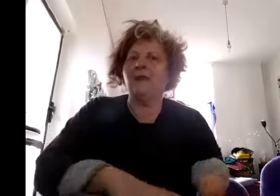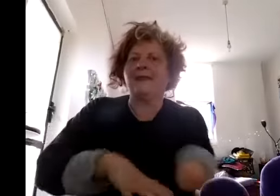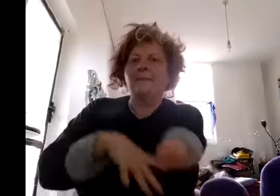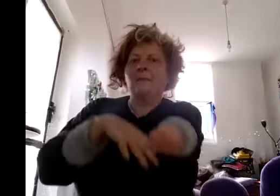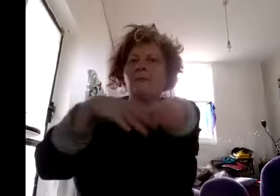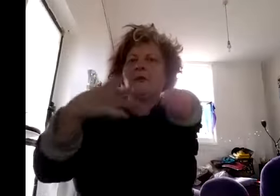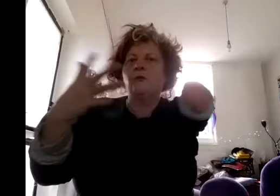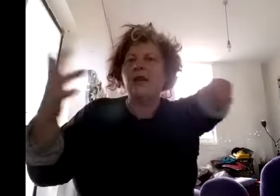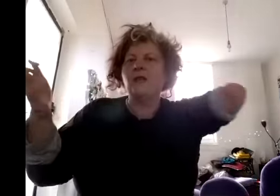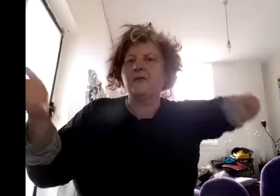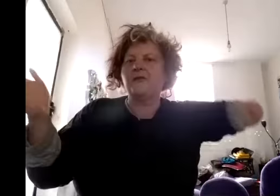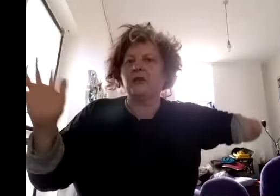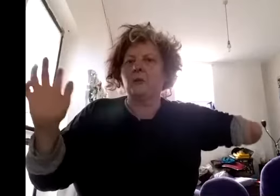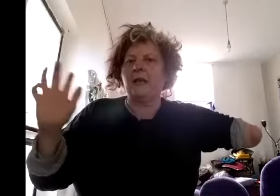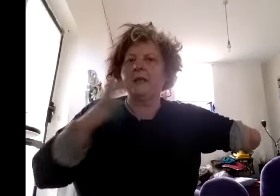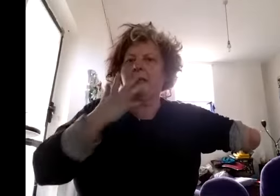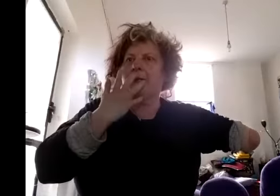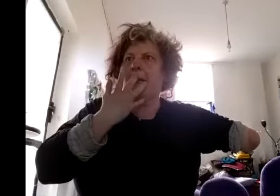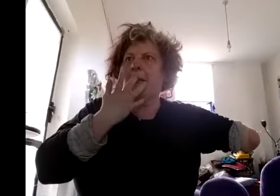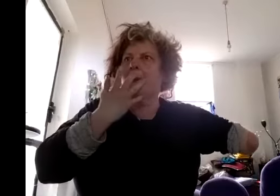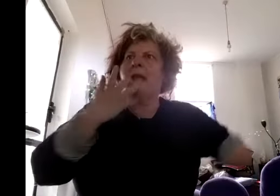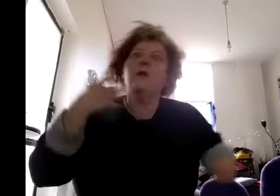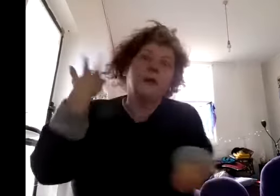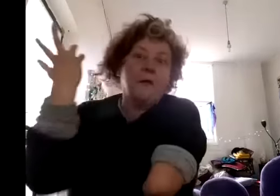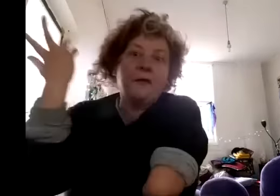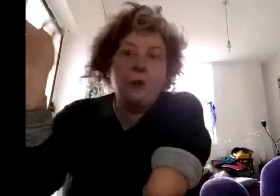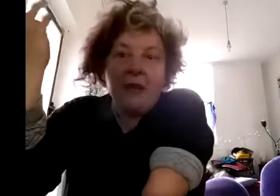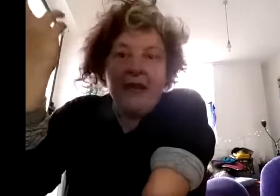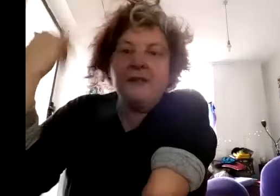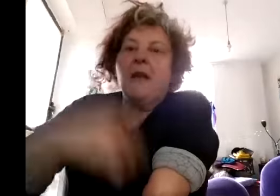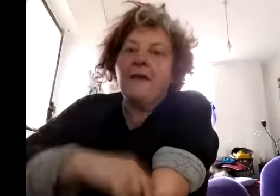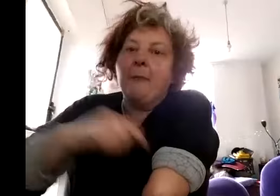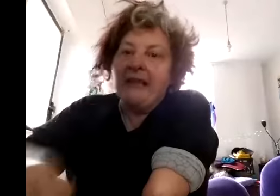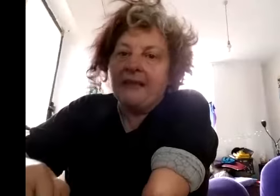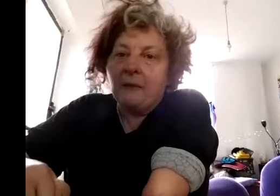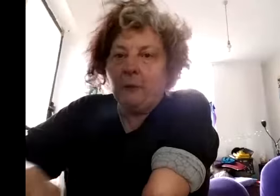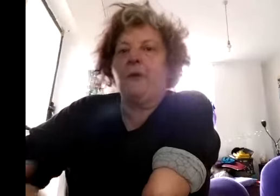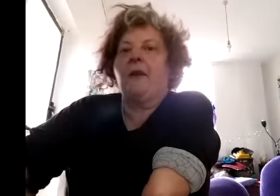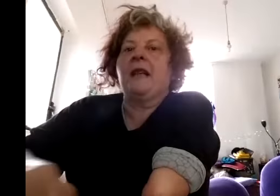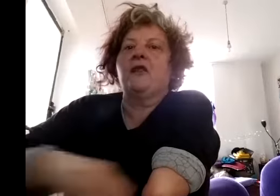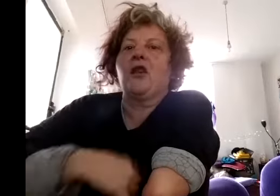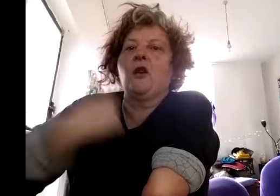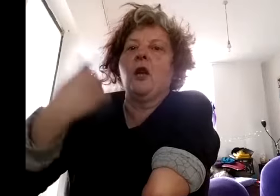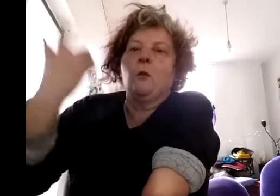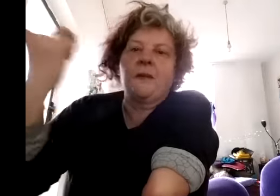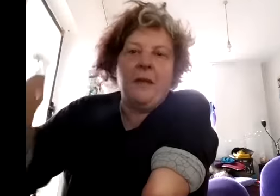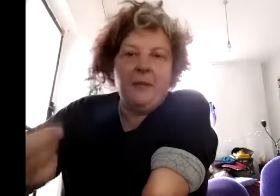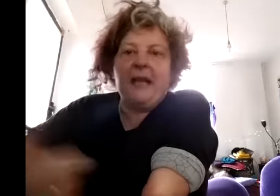the range of sexualities off the top of my head that piece he was probably reacting to was maybe a gay